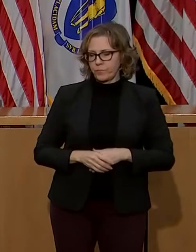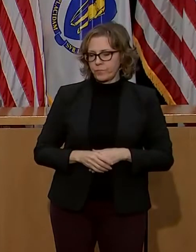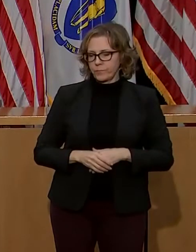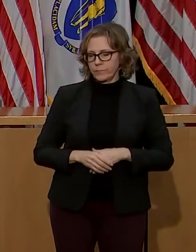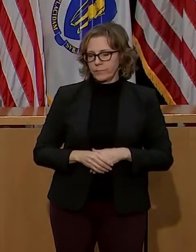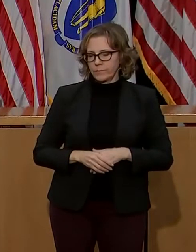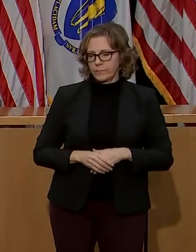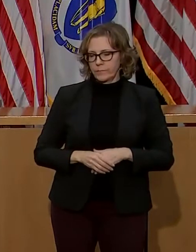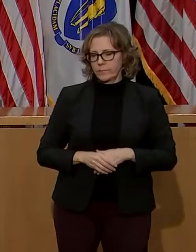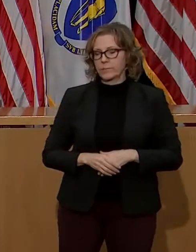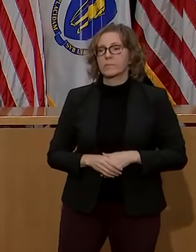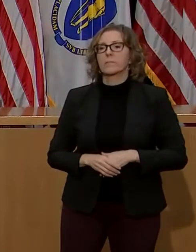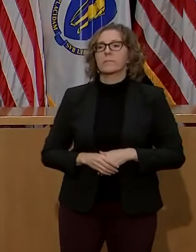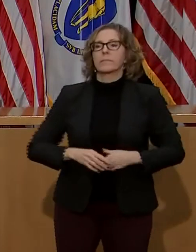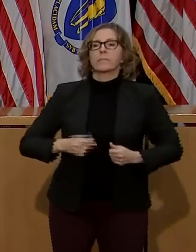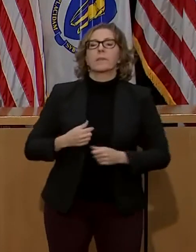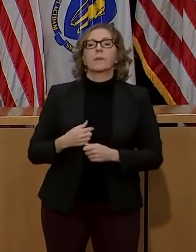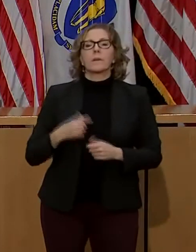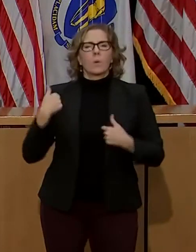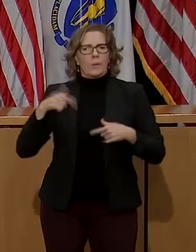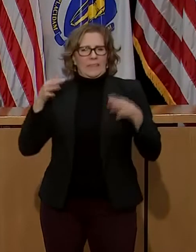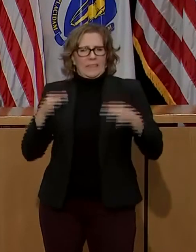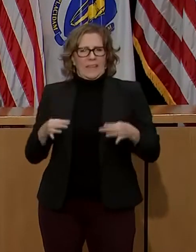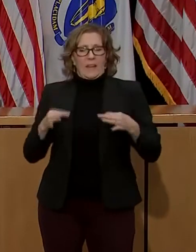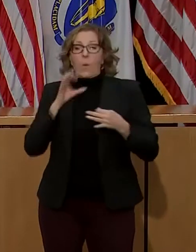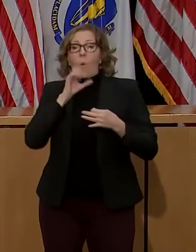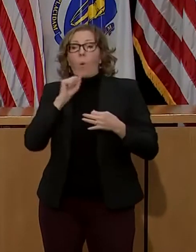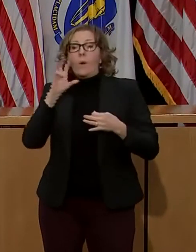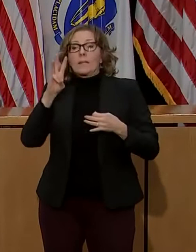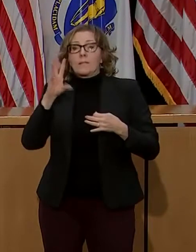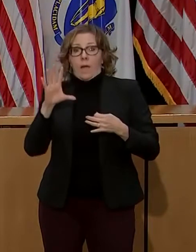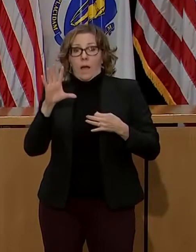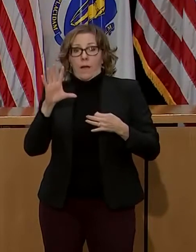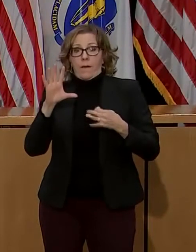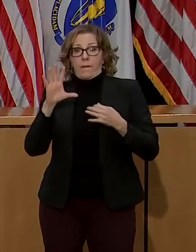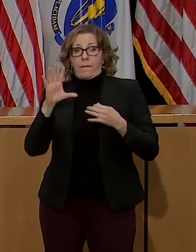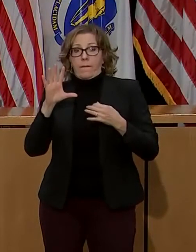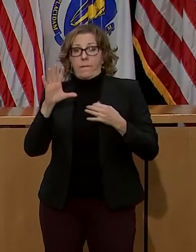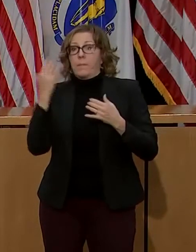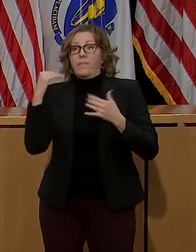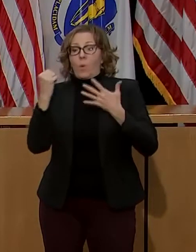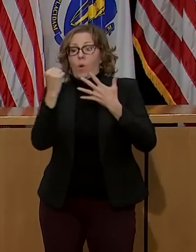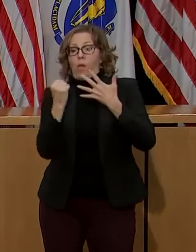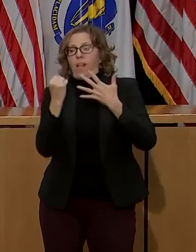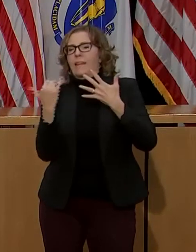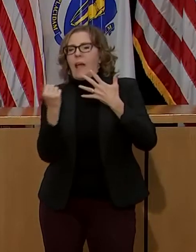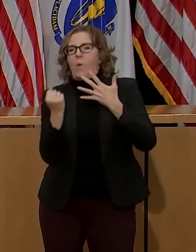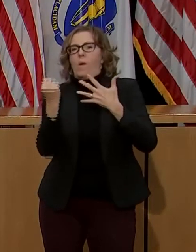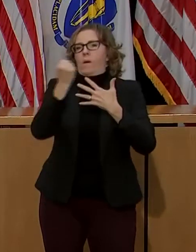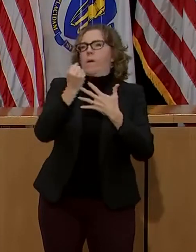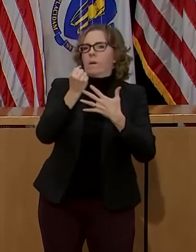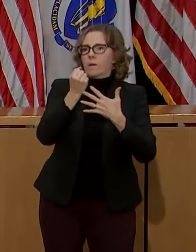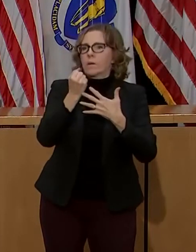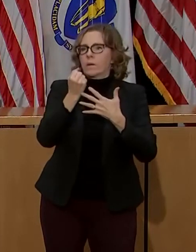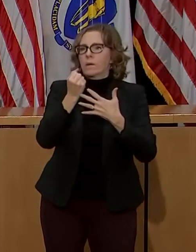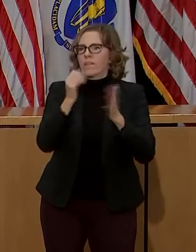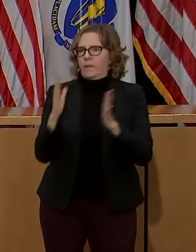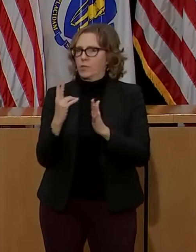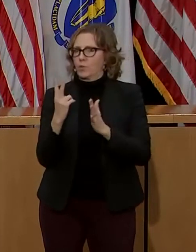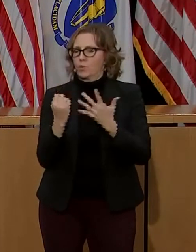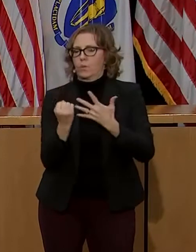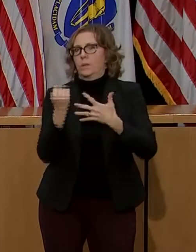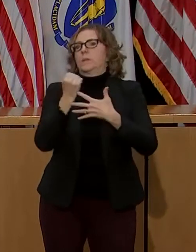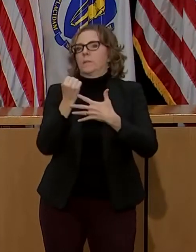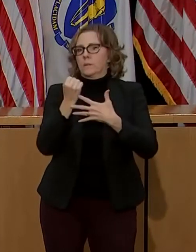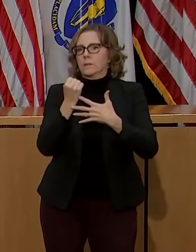Because we moved individuals age 65 and older into Part 2 of Phase 2, we are no longer specifically calling out on the